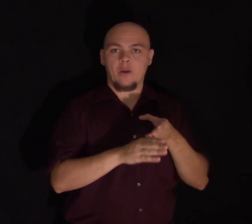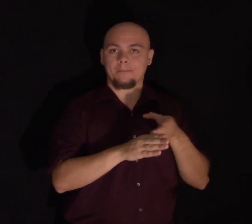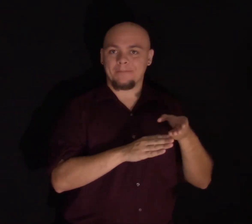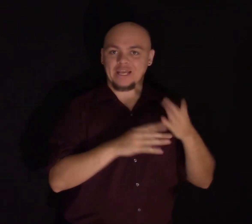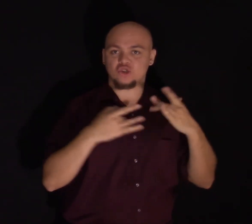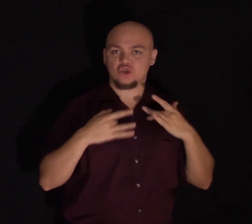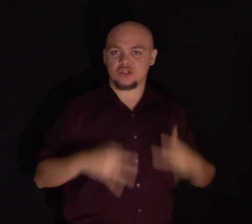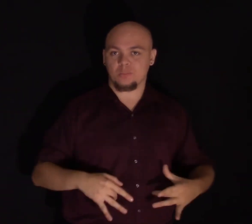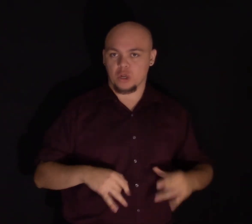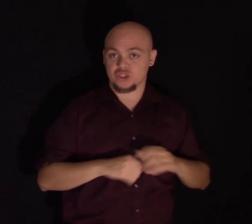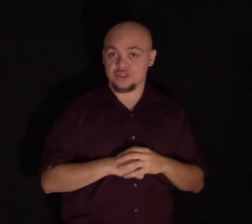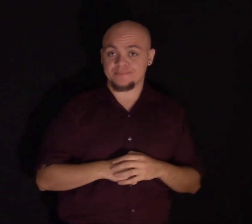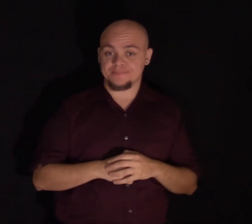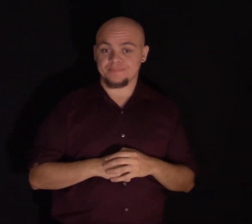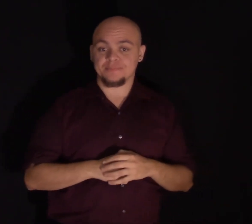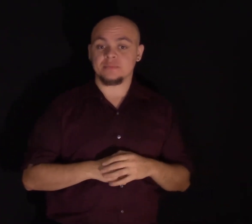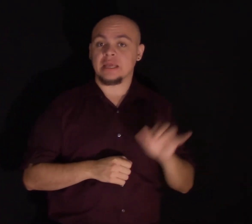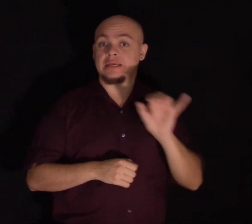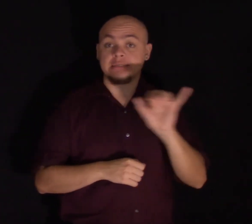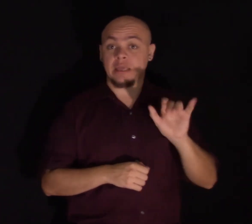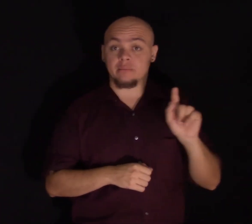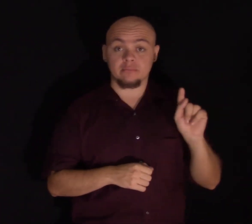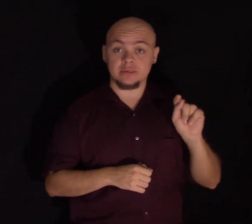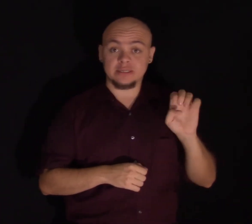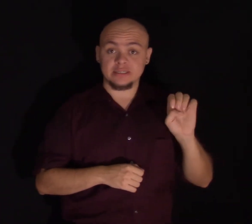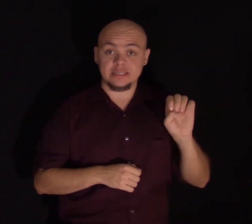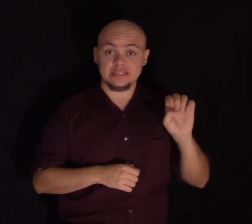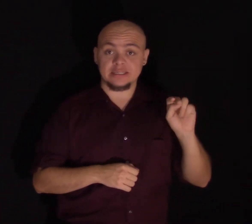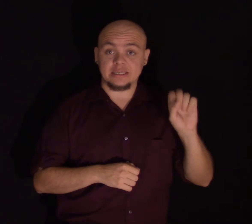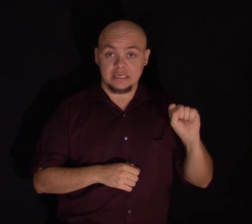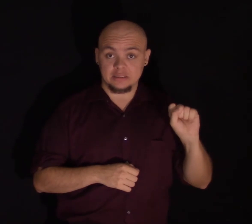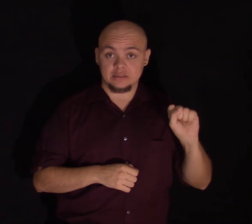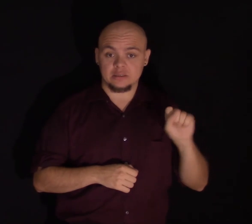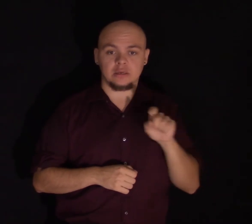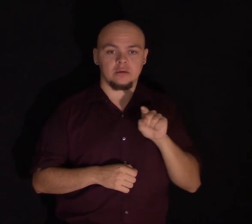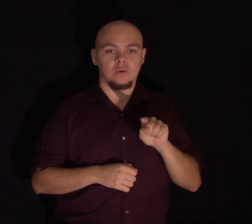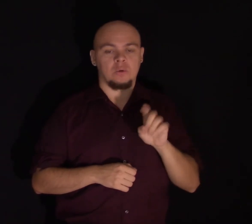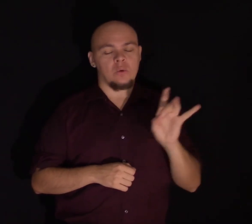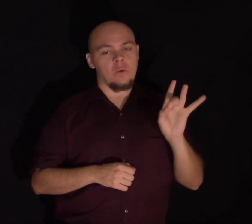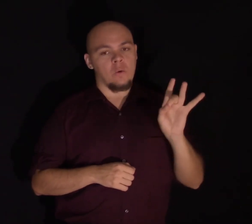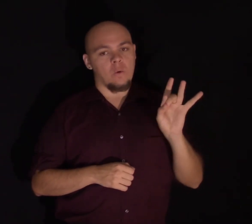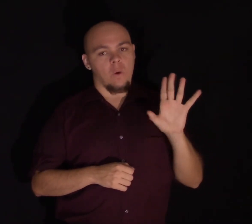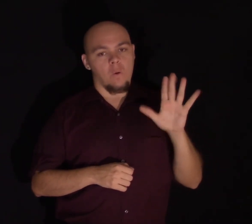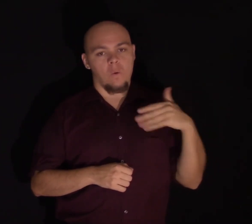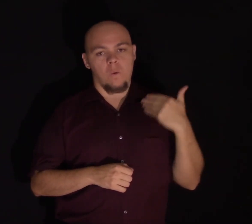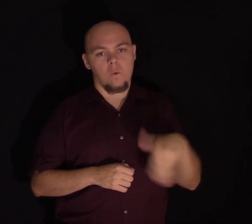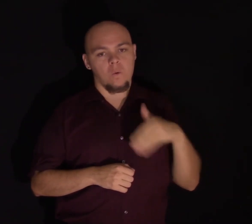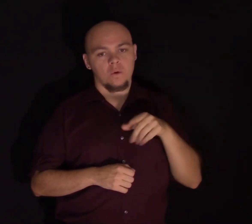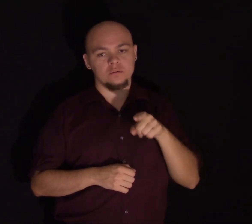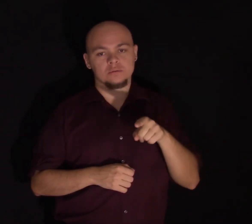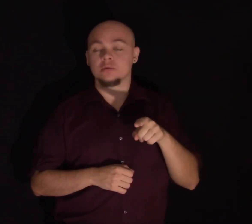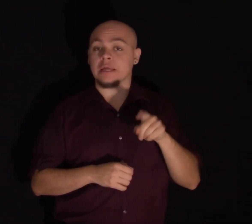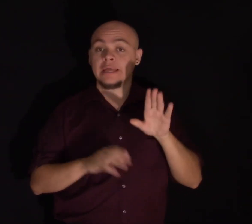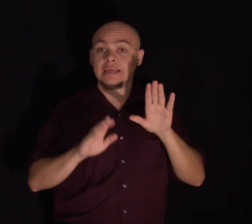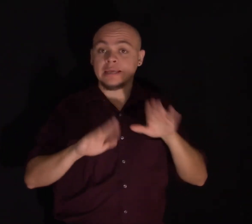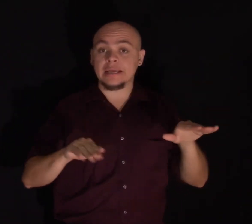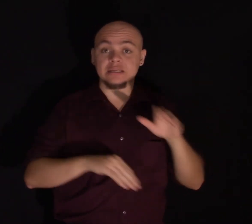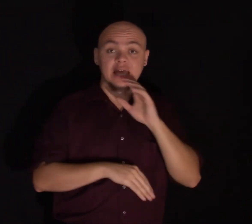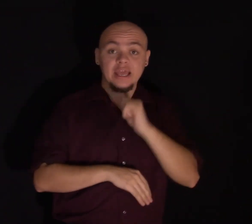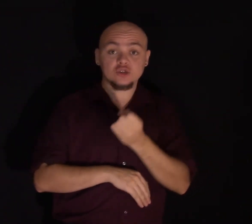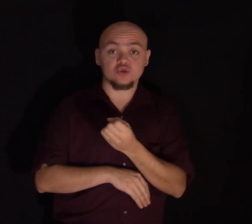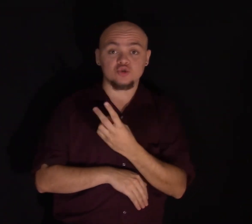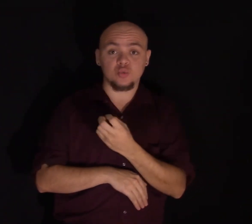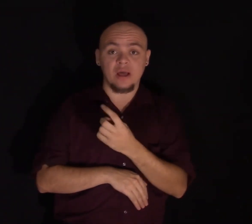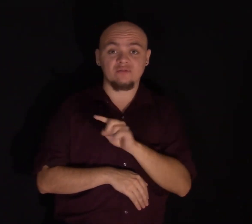is occurring in teens as well. These are disturbing trends in kids ages 12 through